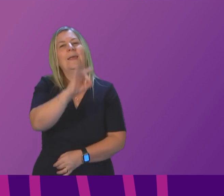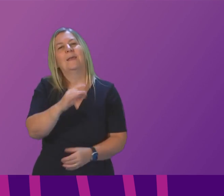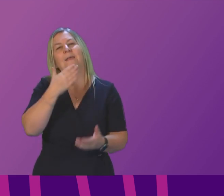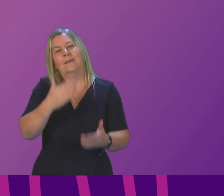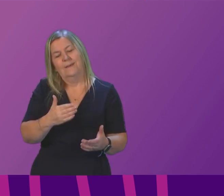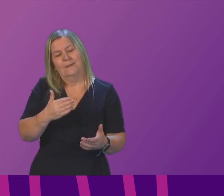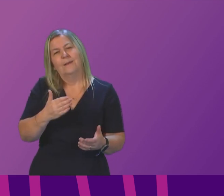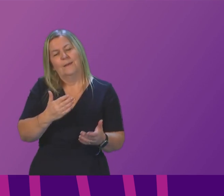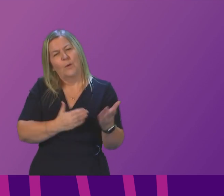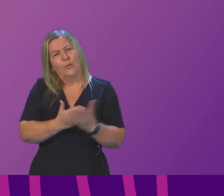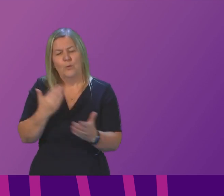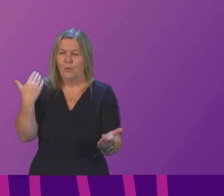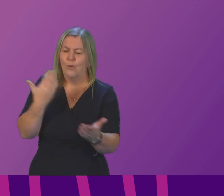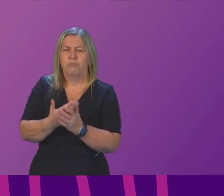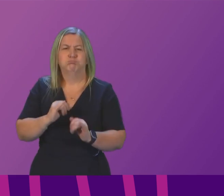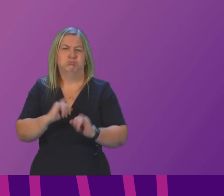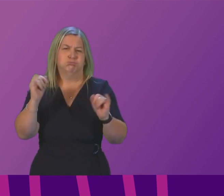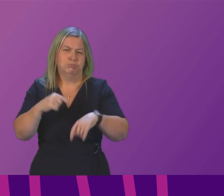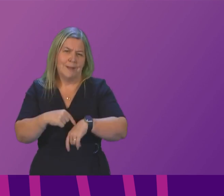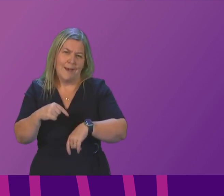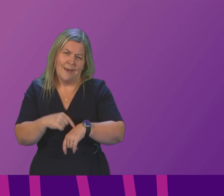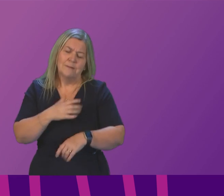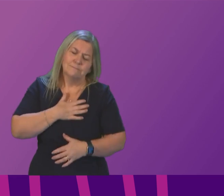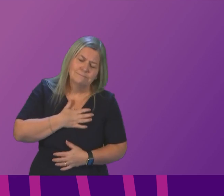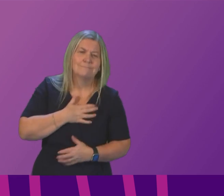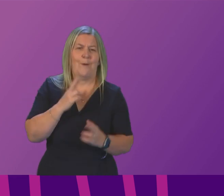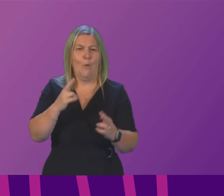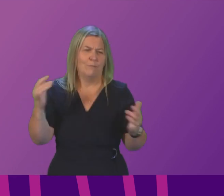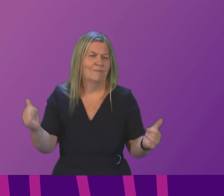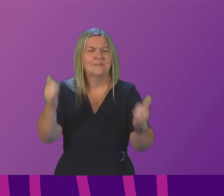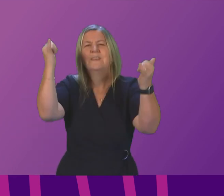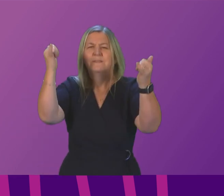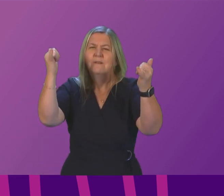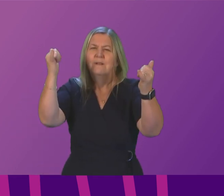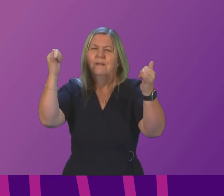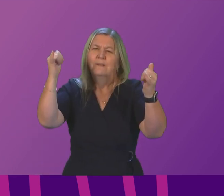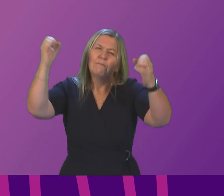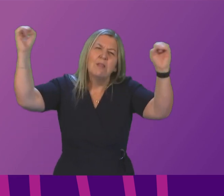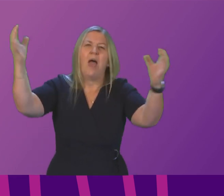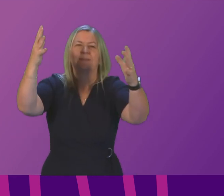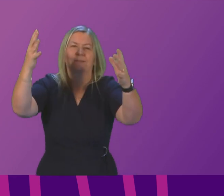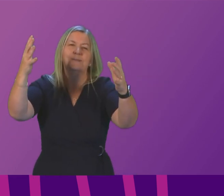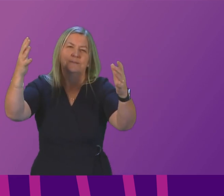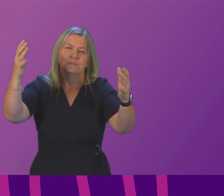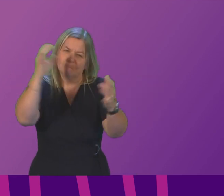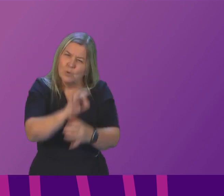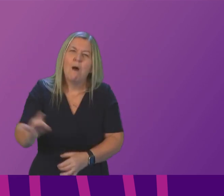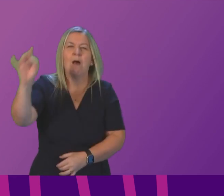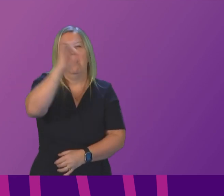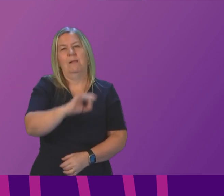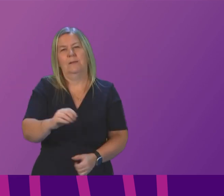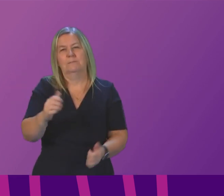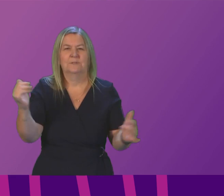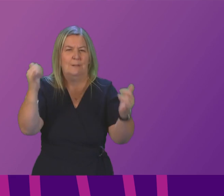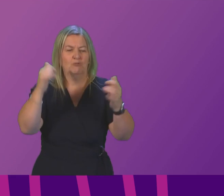really dark times I think it is quite poignant that families will be celebrating the festival of light presenting officer this week we have seen emergency